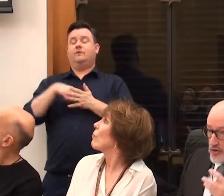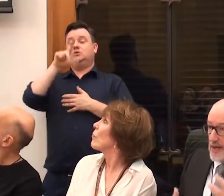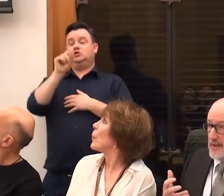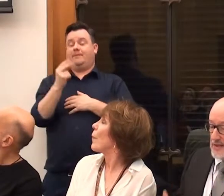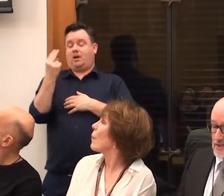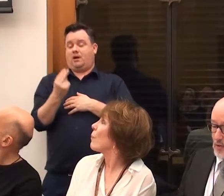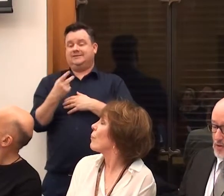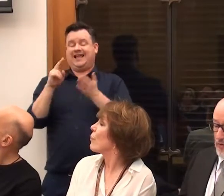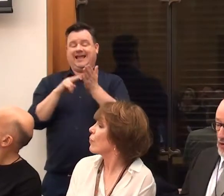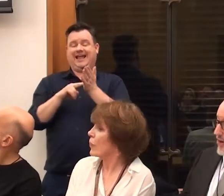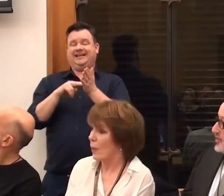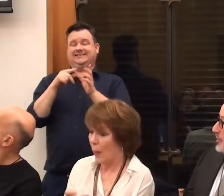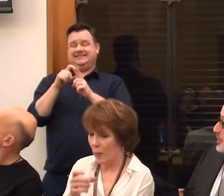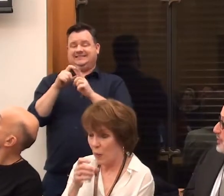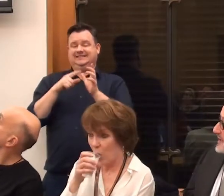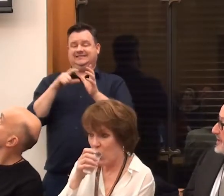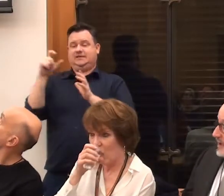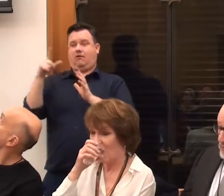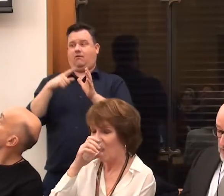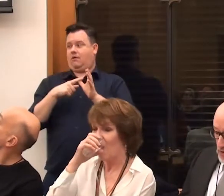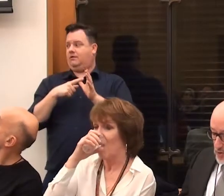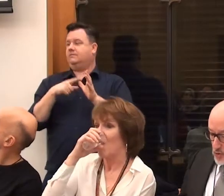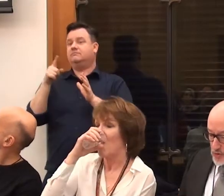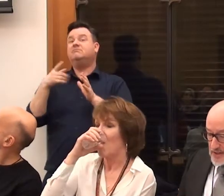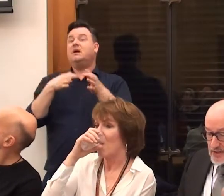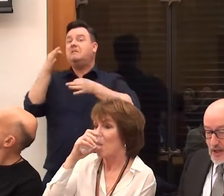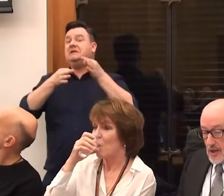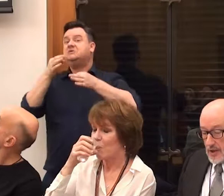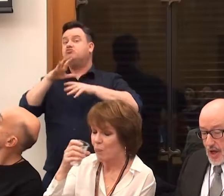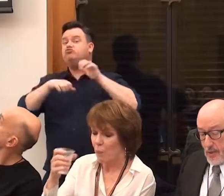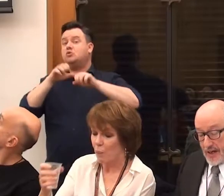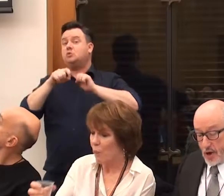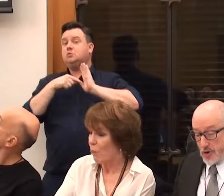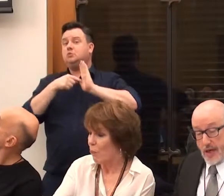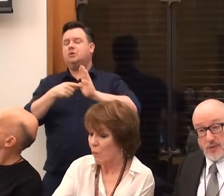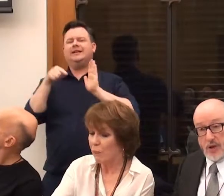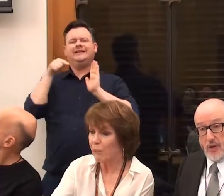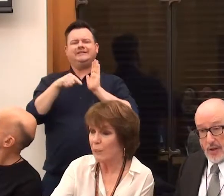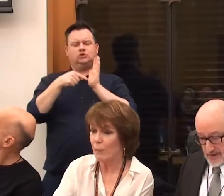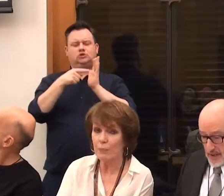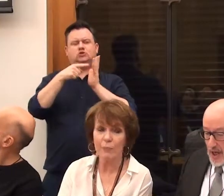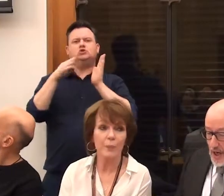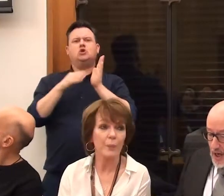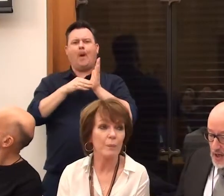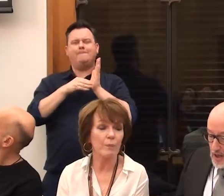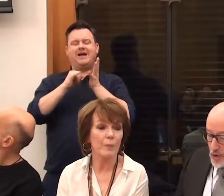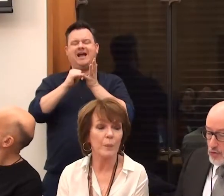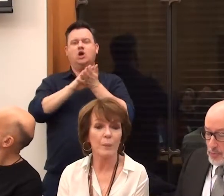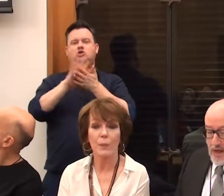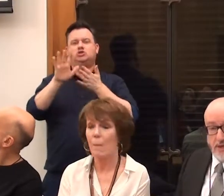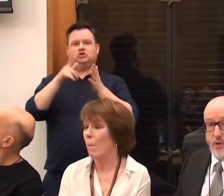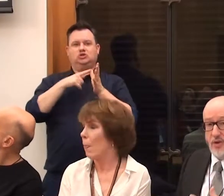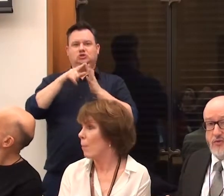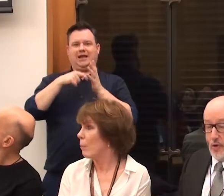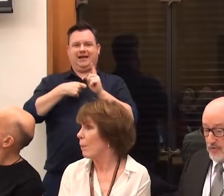alongside these historical photographs from those past political struggles. This is by Tom Shakespeare, who has a